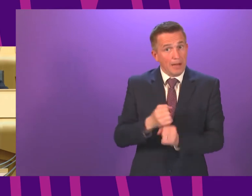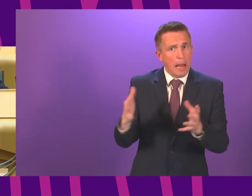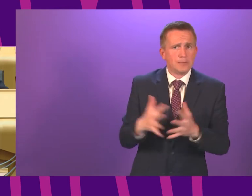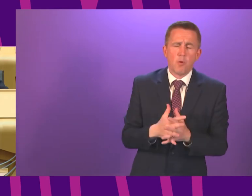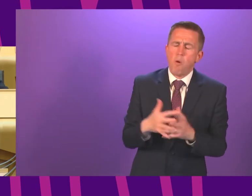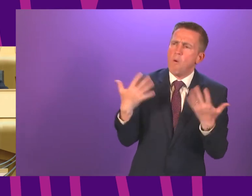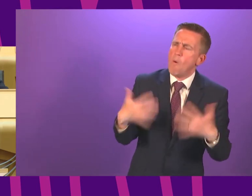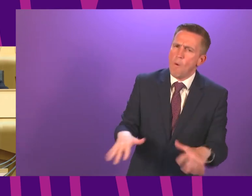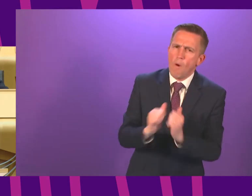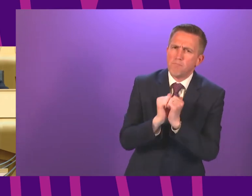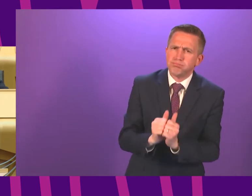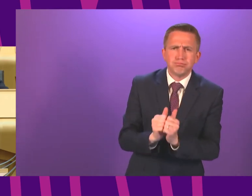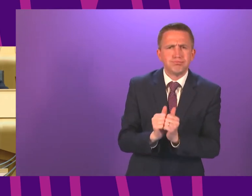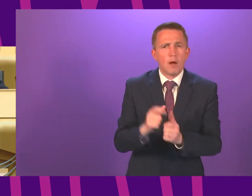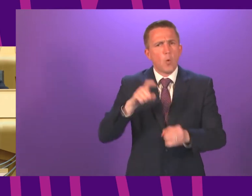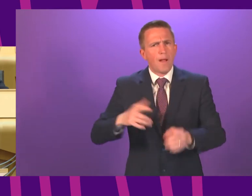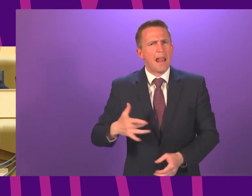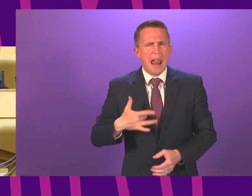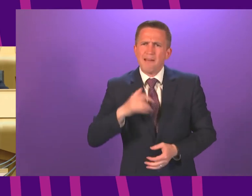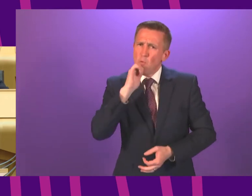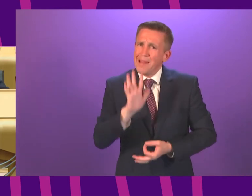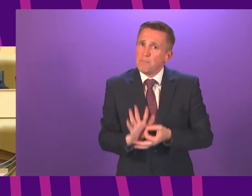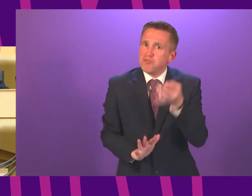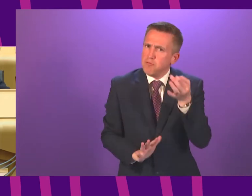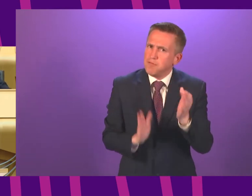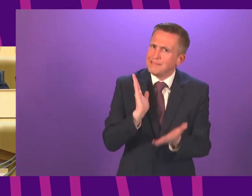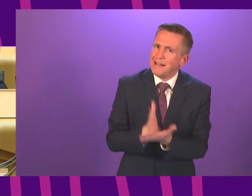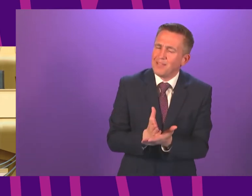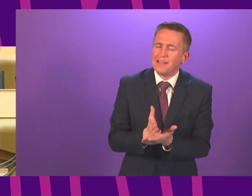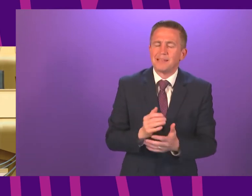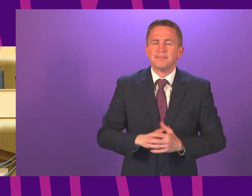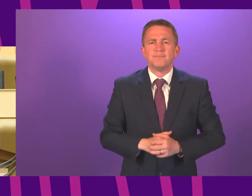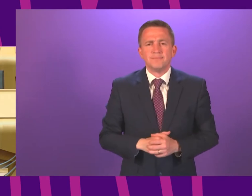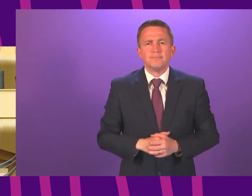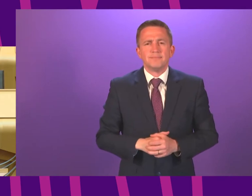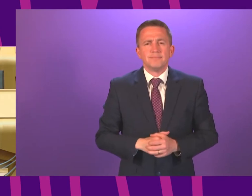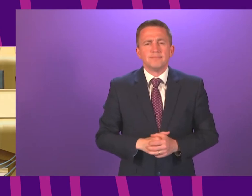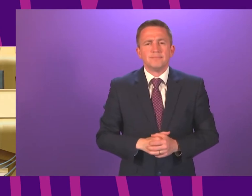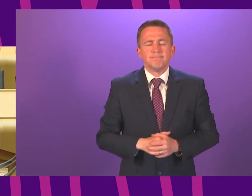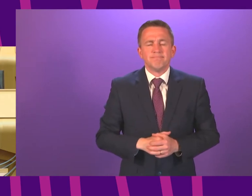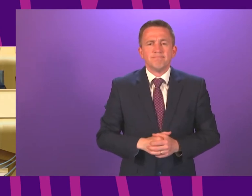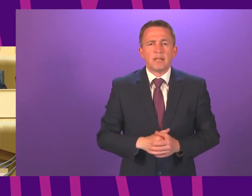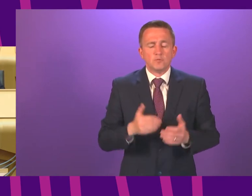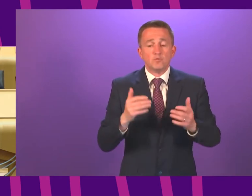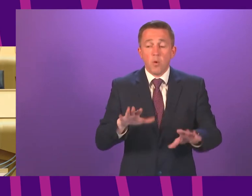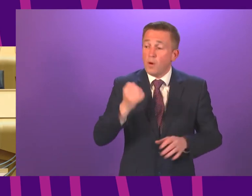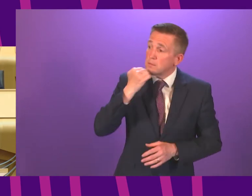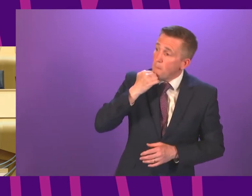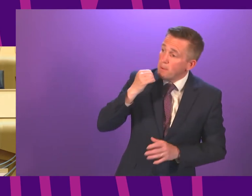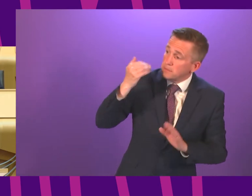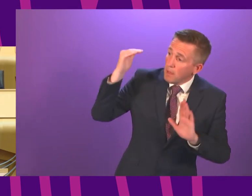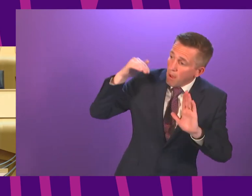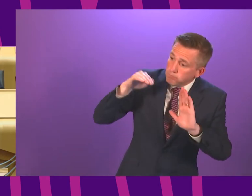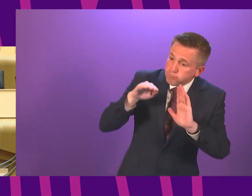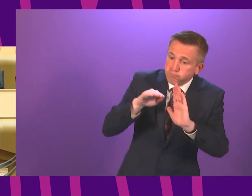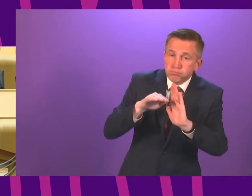will make a huge difference to quality of life. But I ask everyone to remember that, although stable and starting to decline, cases